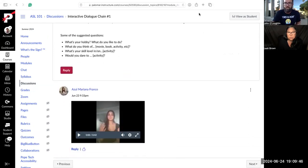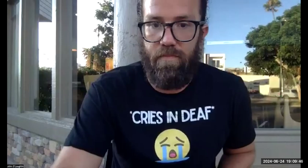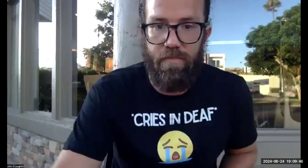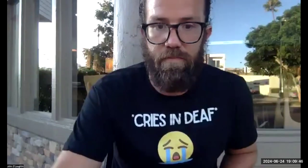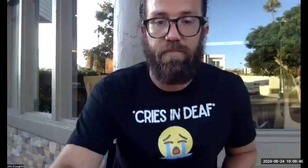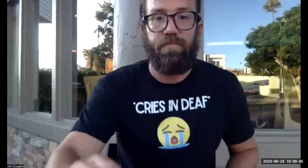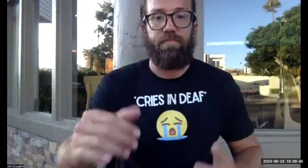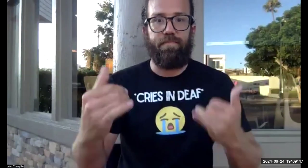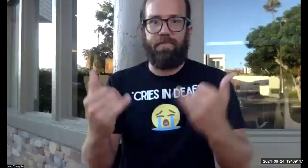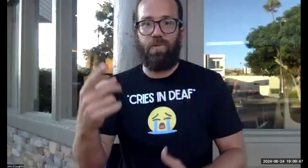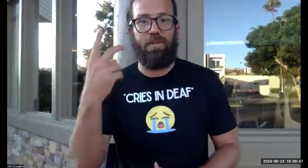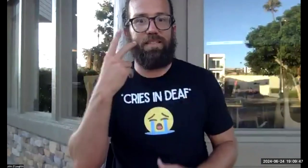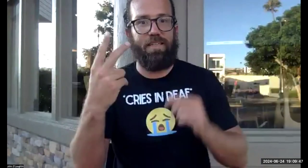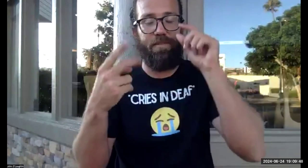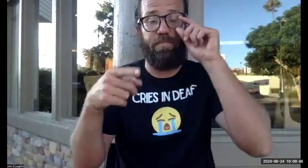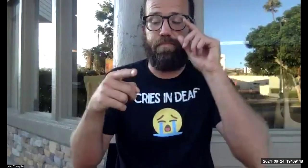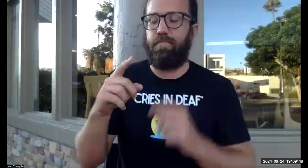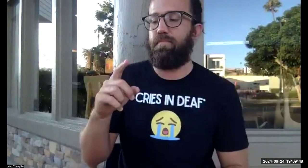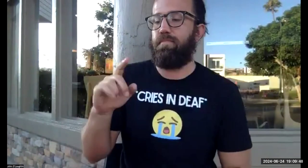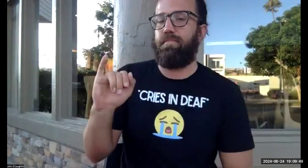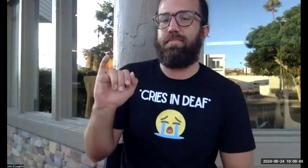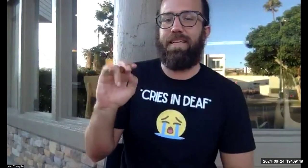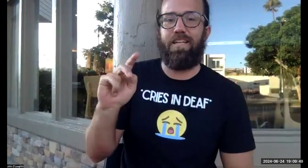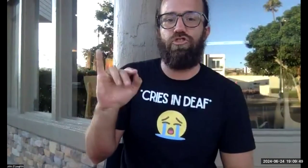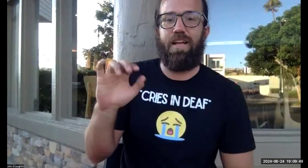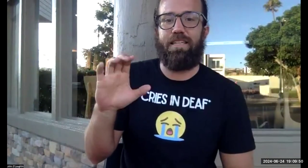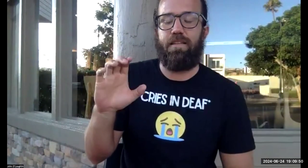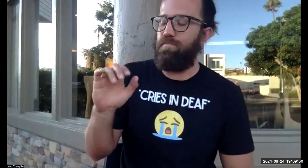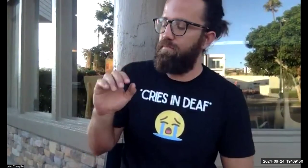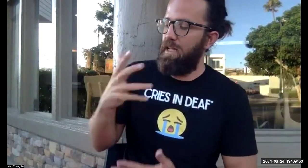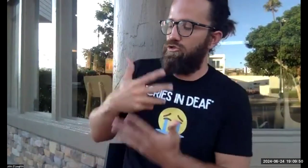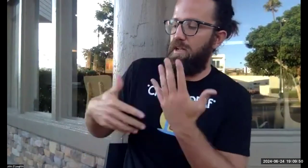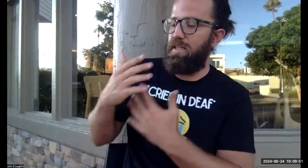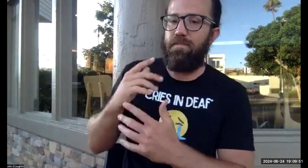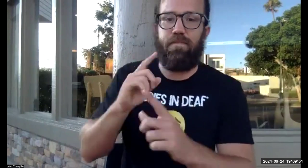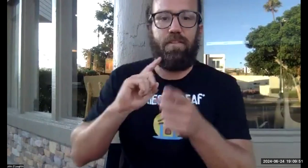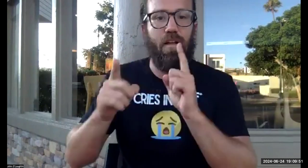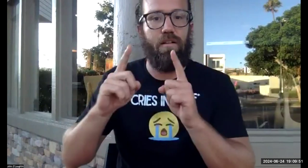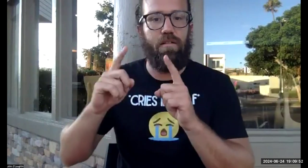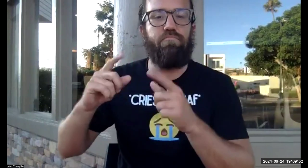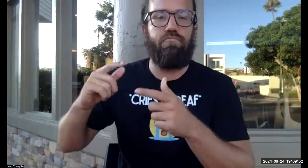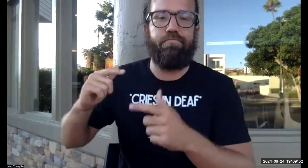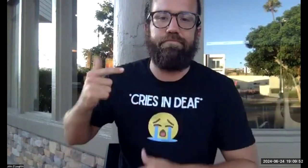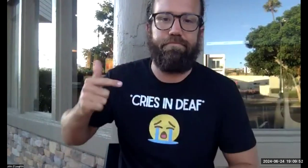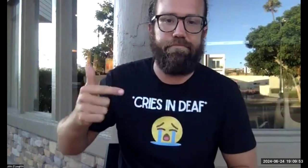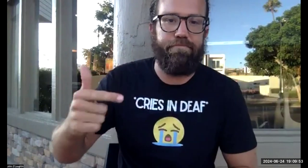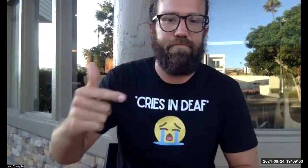So perfect. Okay. So now you see the, the interactive dialogue